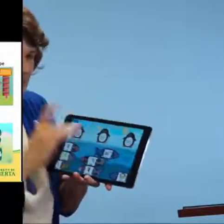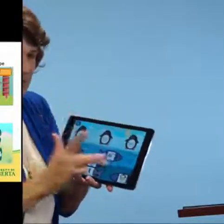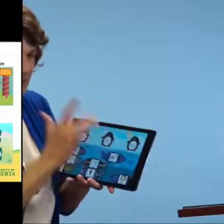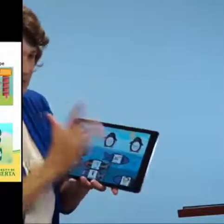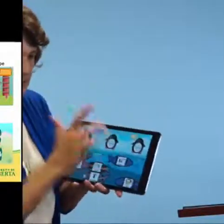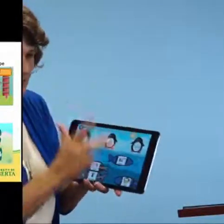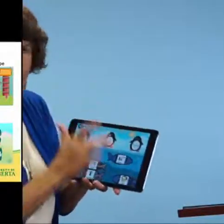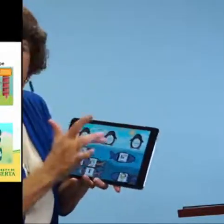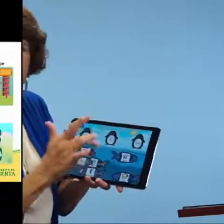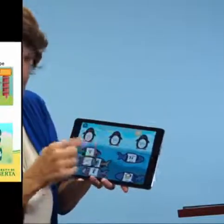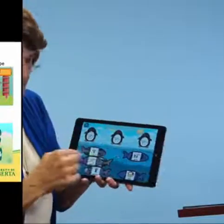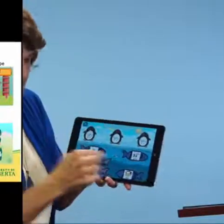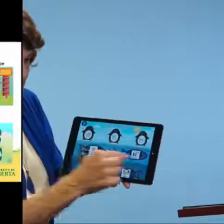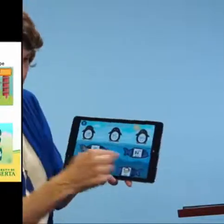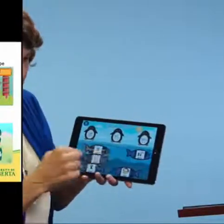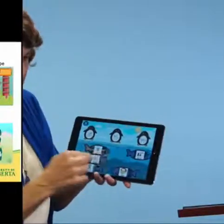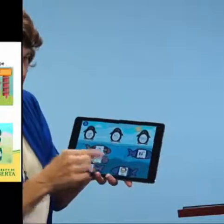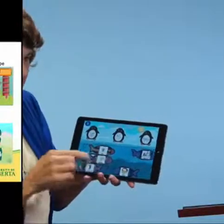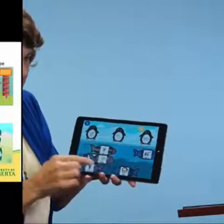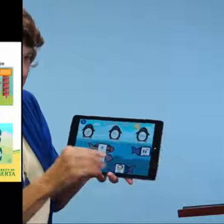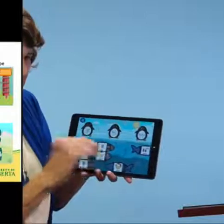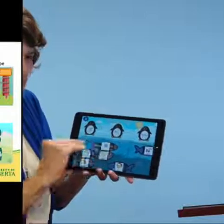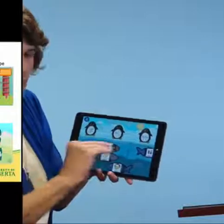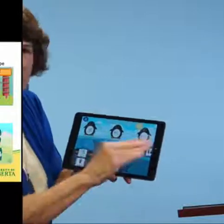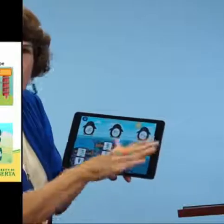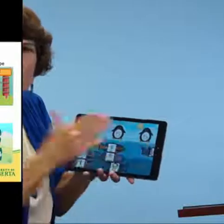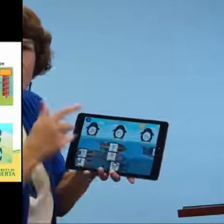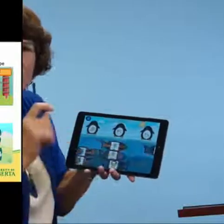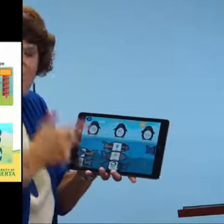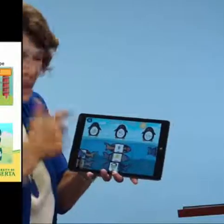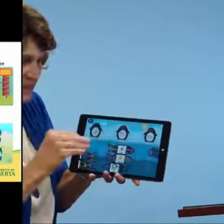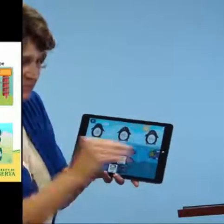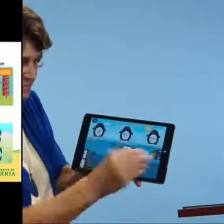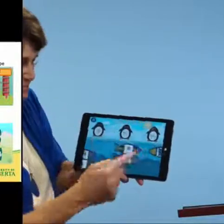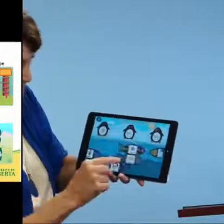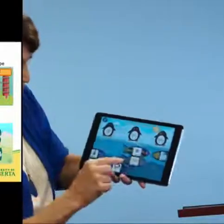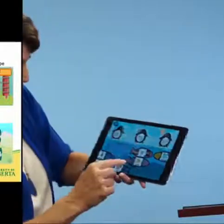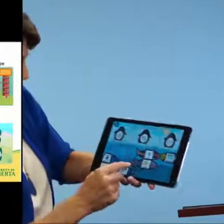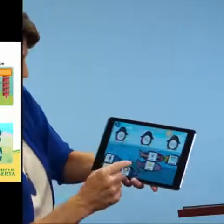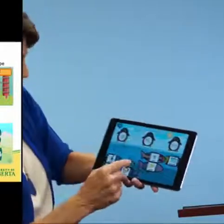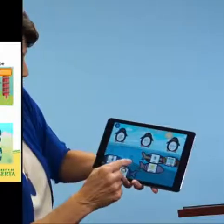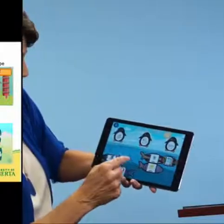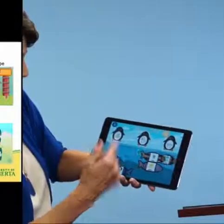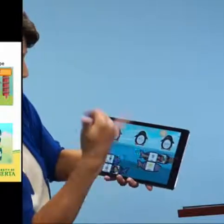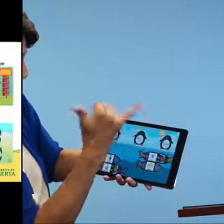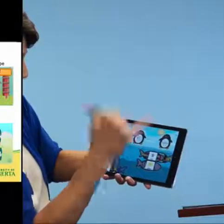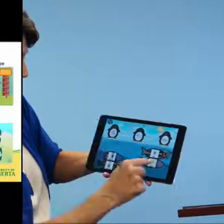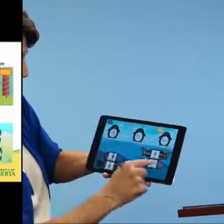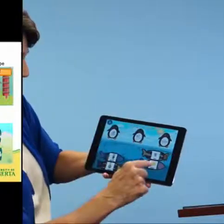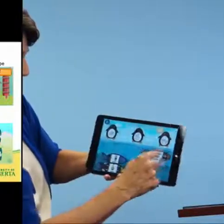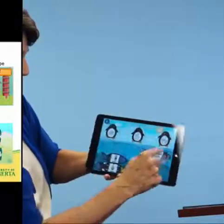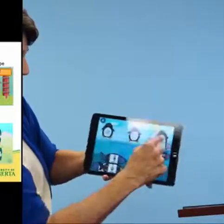you feed the penguins these pictures they will change to different handshakes. And sometimes the fish start to move a little bit faster